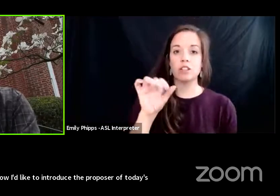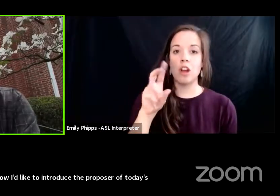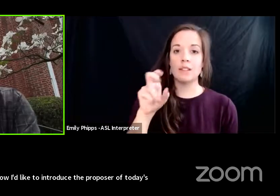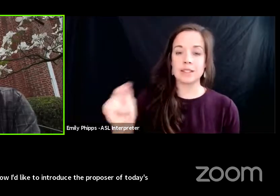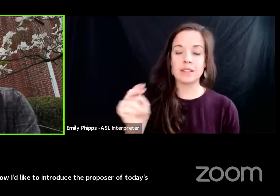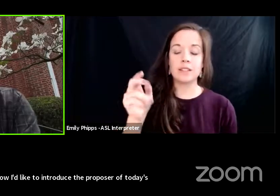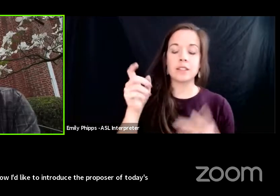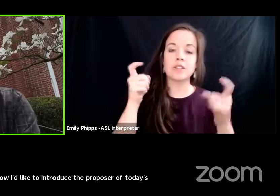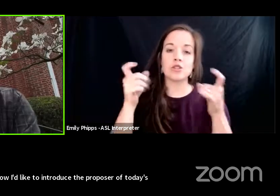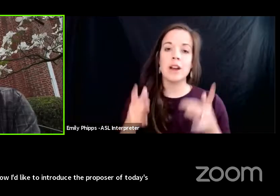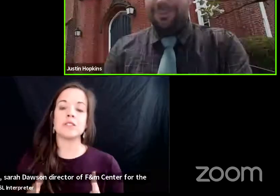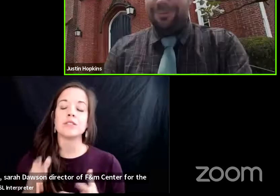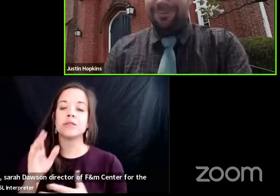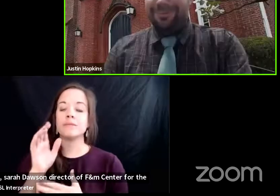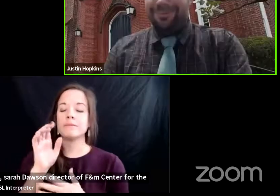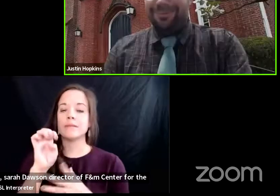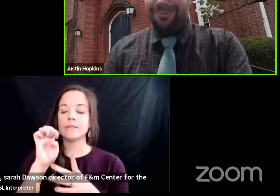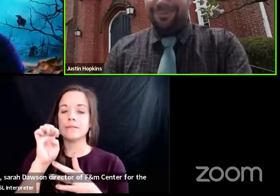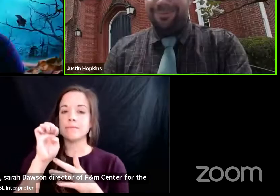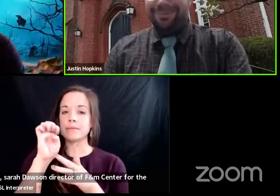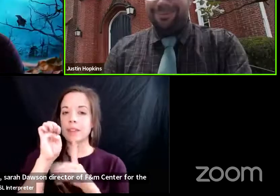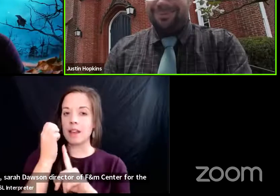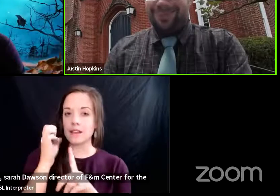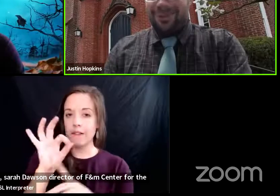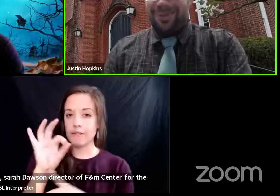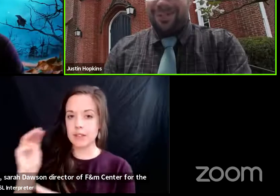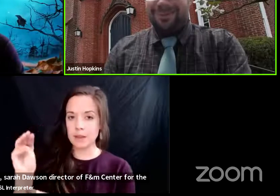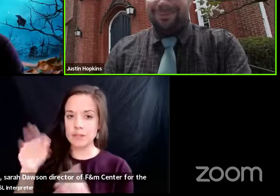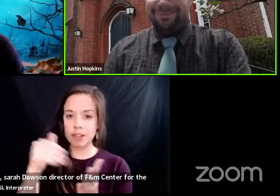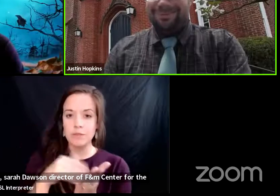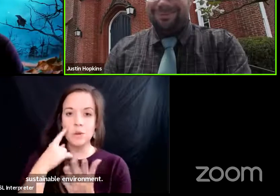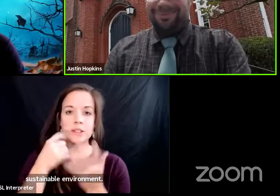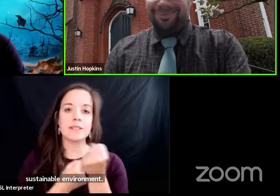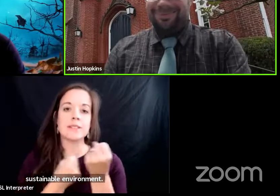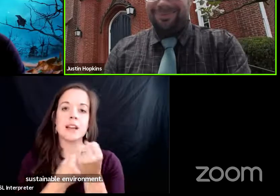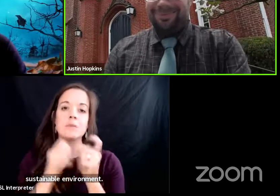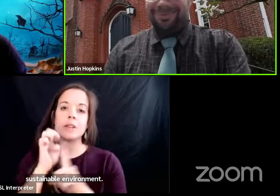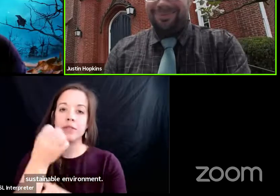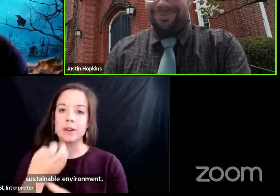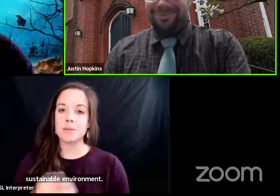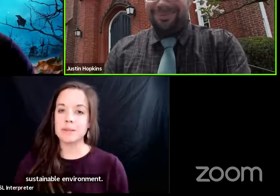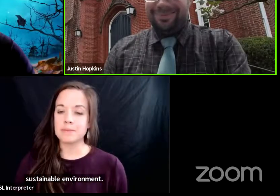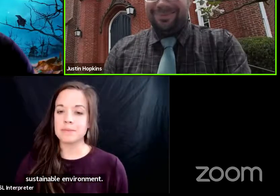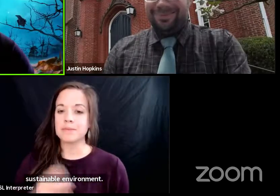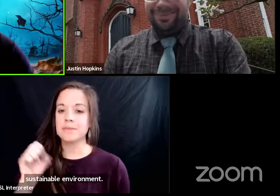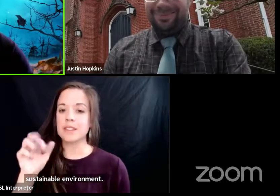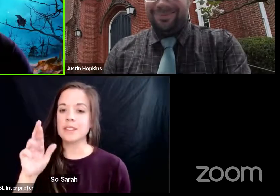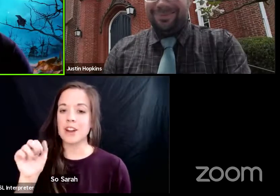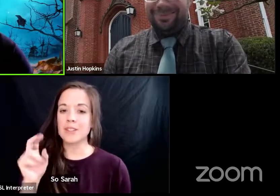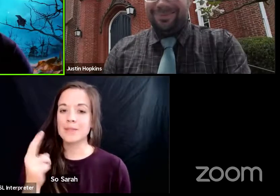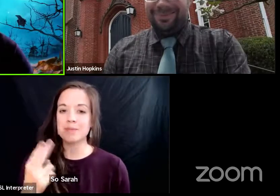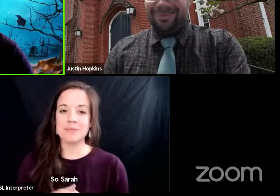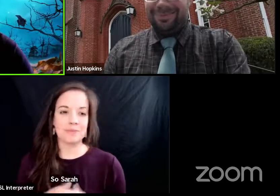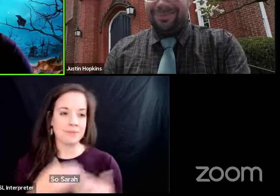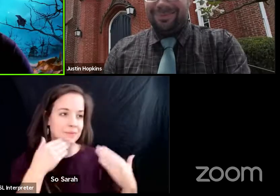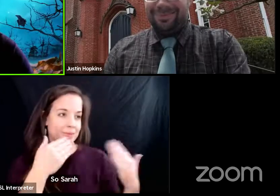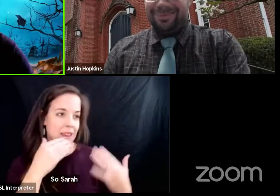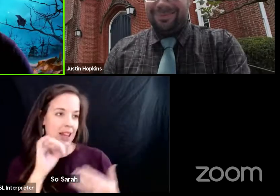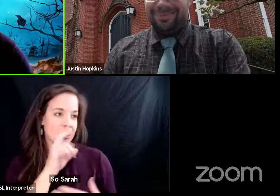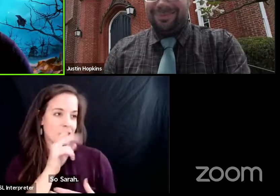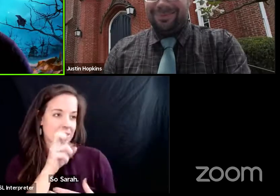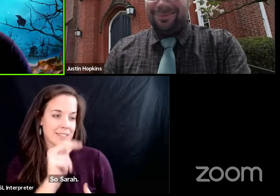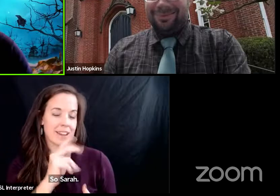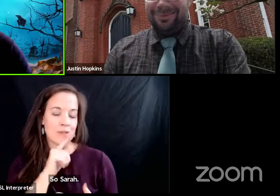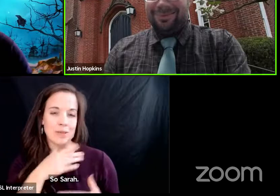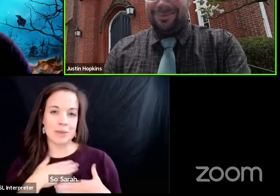for the sustainable environment oh sarah thanks justin i appreciate it